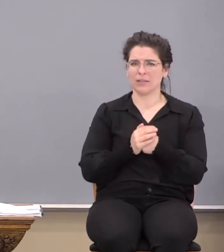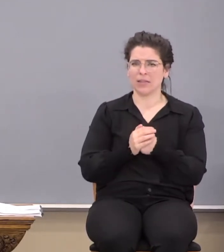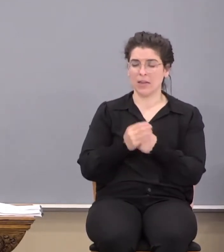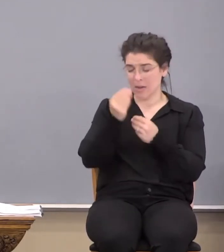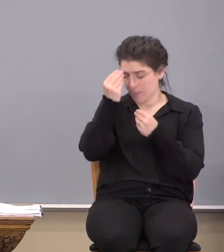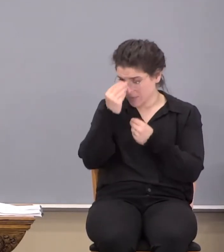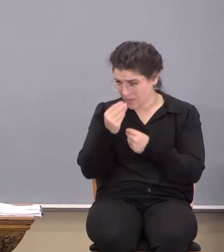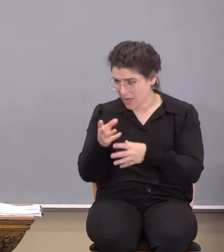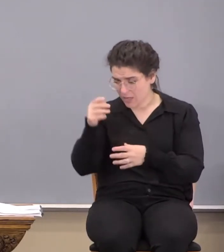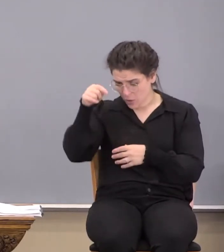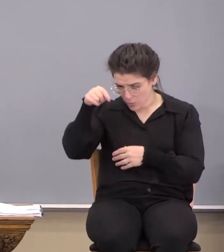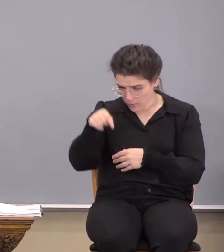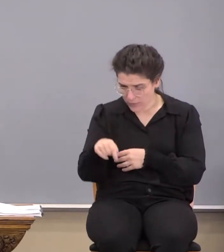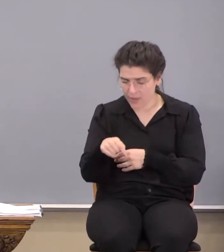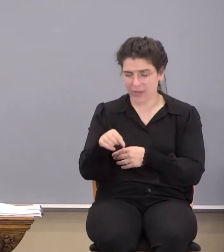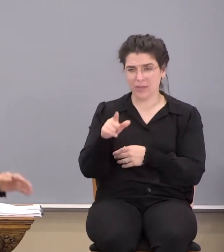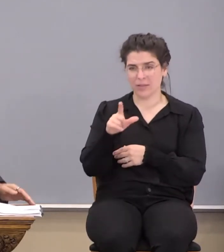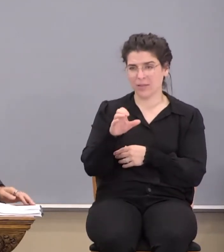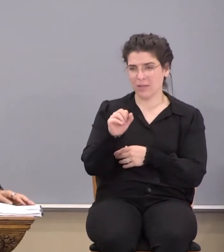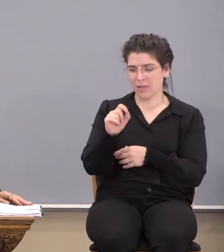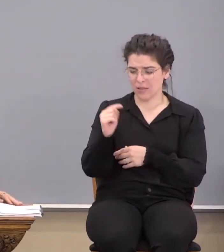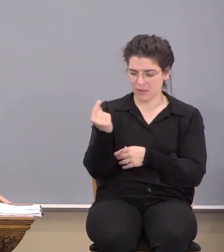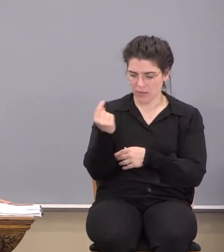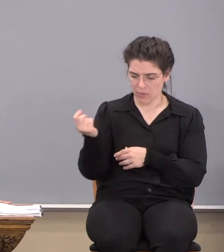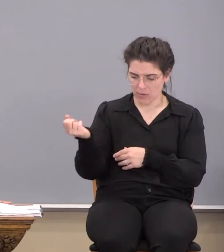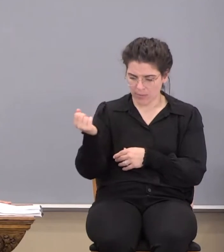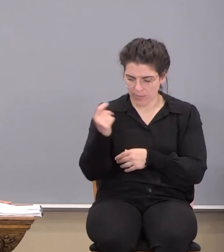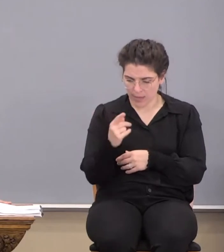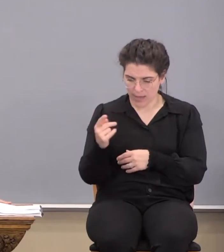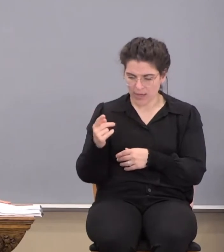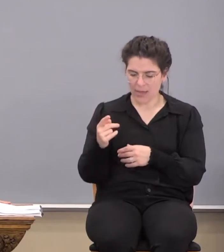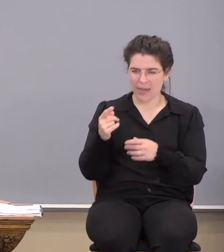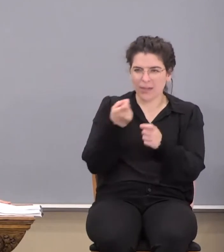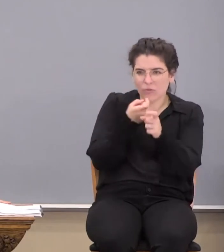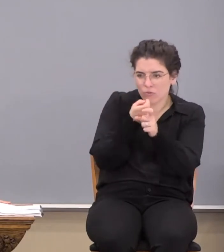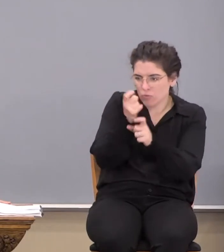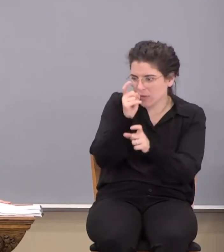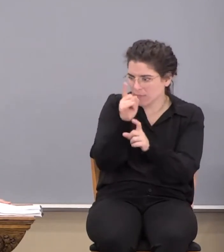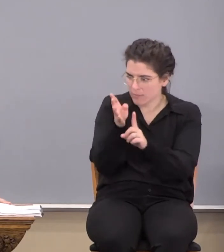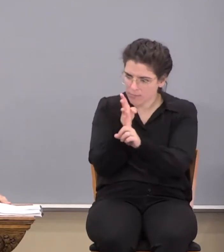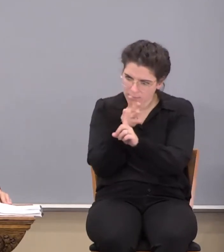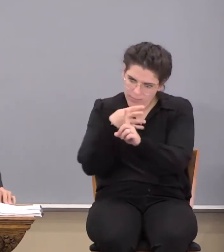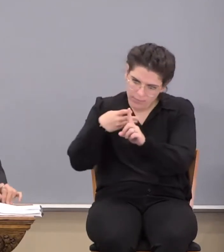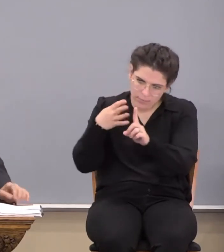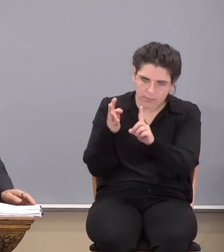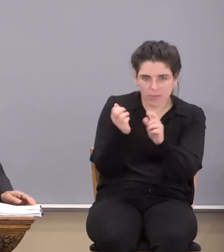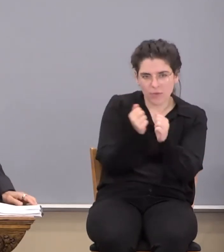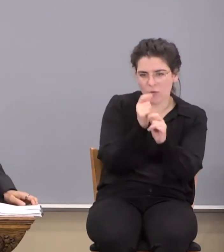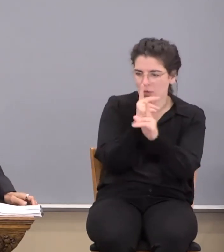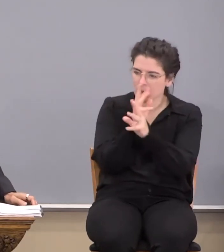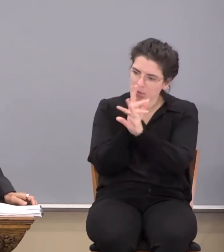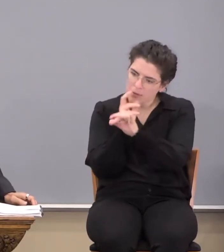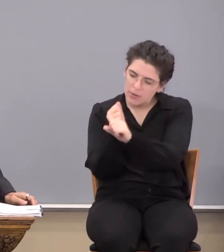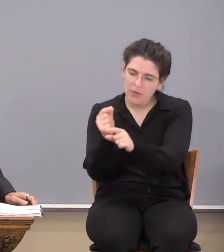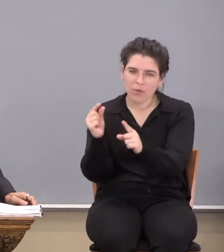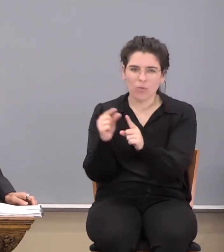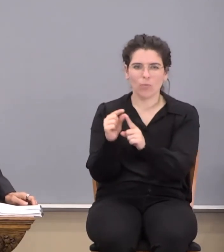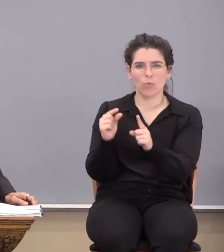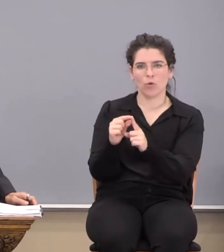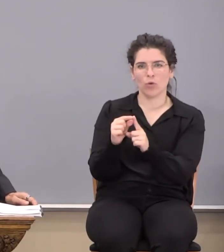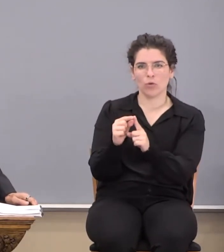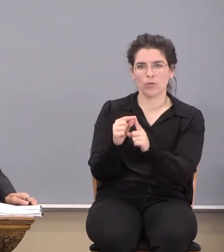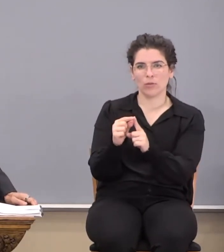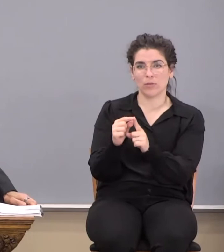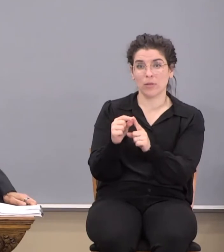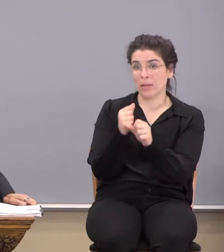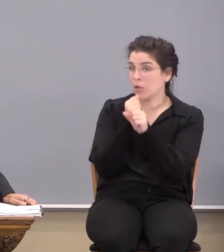telling you this, lest someone comes along and beguiles you with enticing words. Words that entice you to